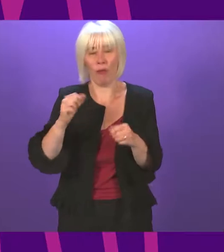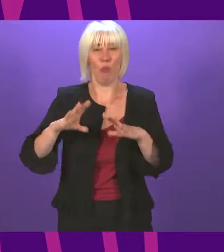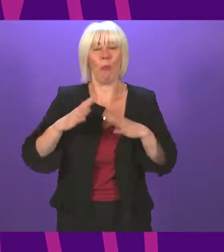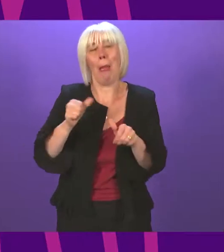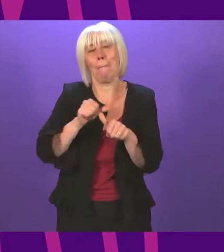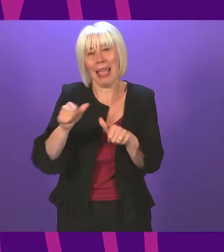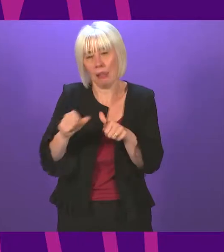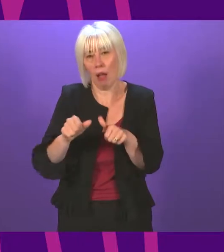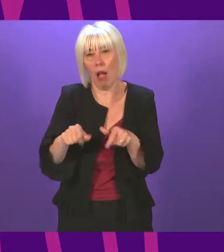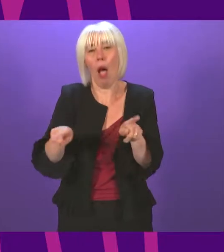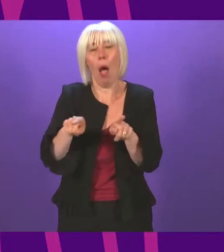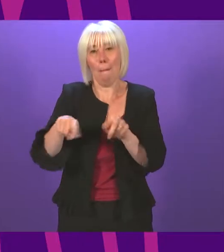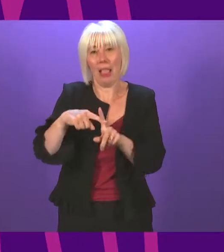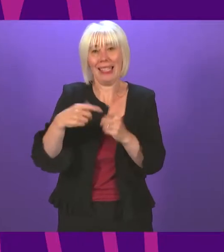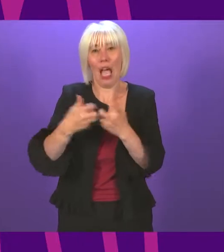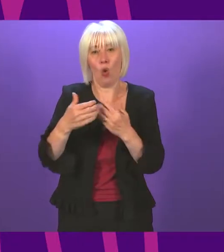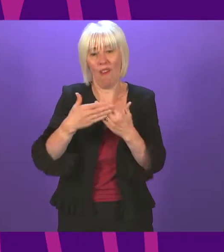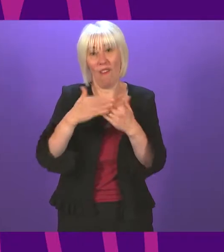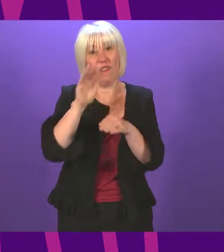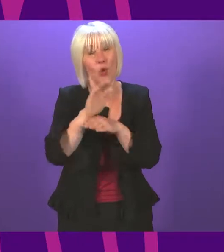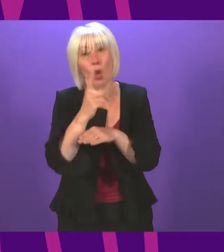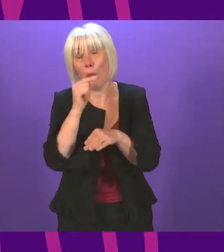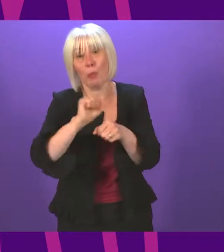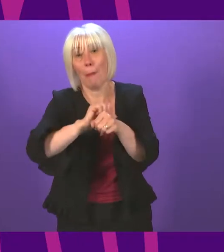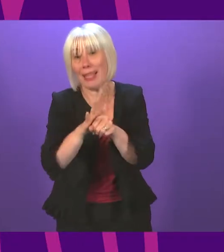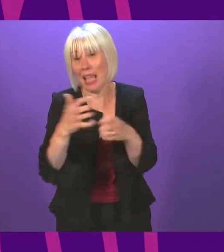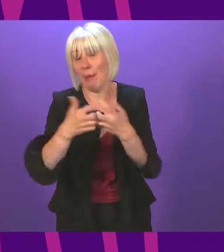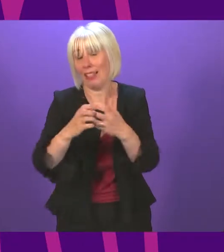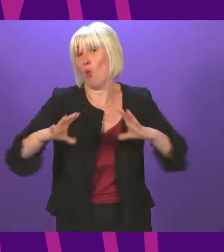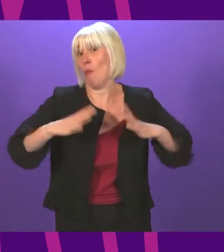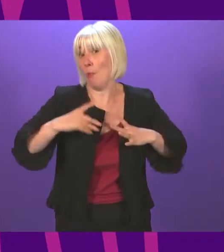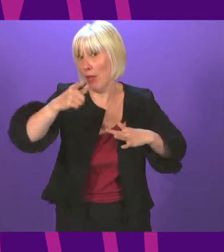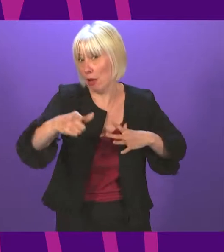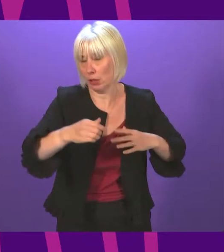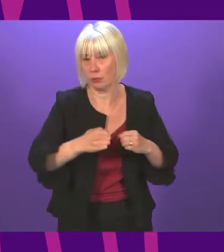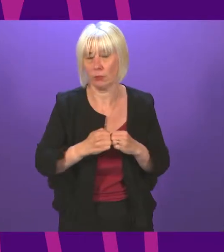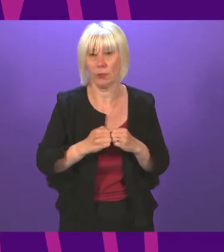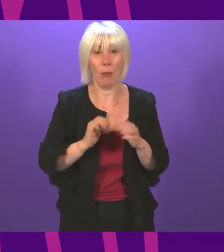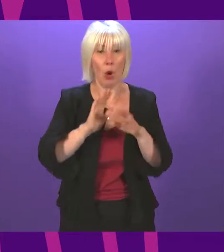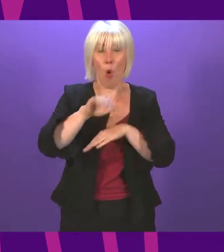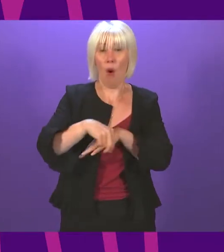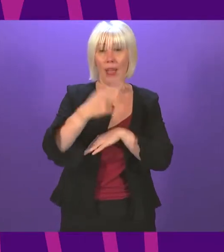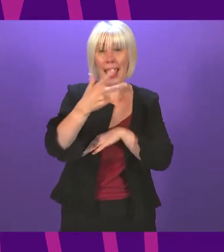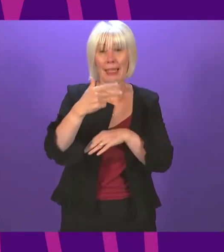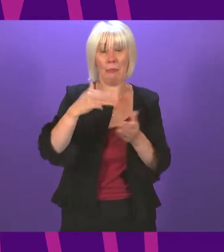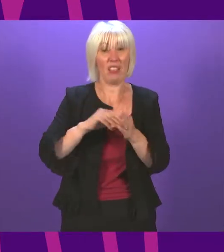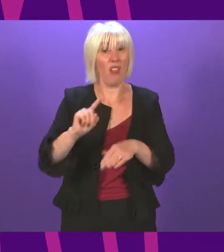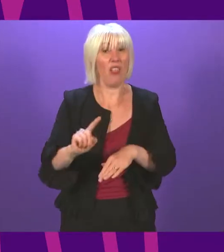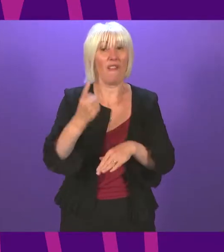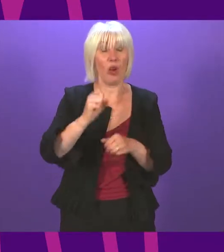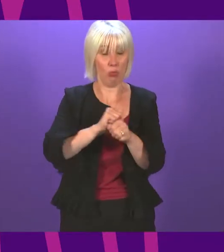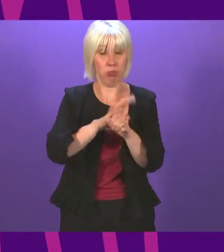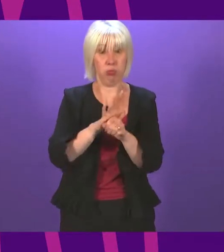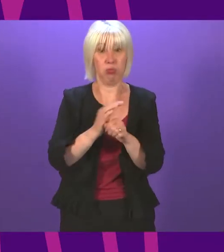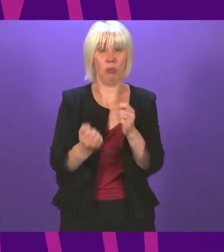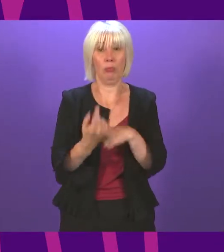position to handle future pandemics. It has been almost 18 months since the first COVID case in Scotland and during this time, healthcare staff